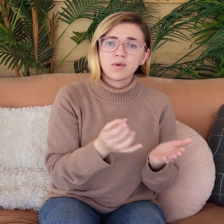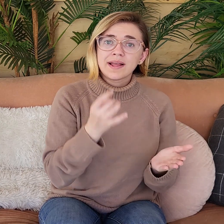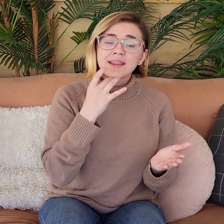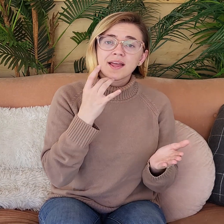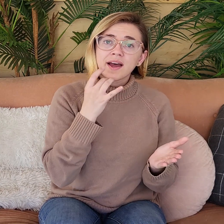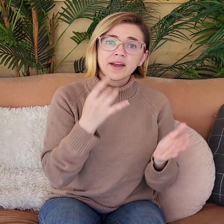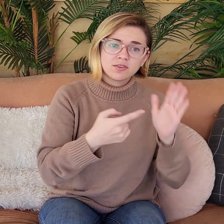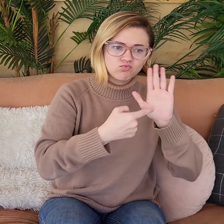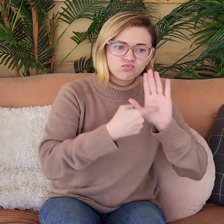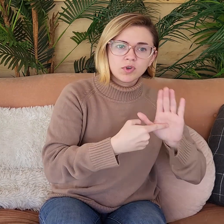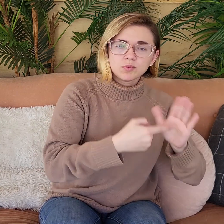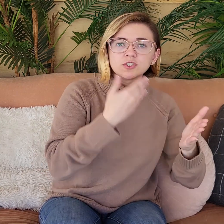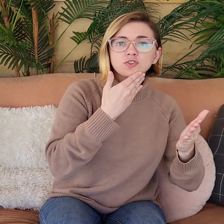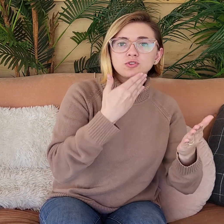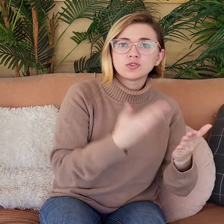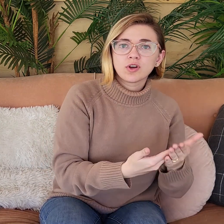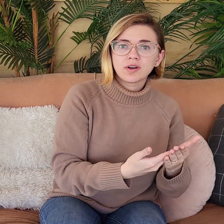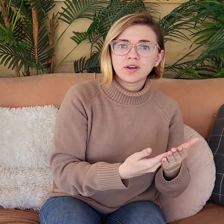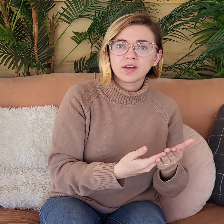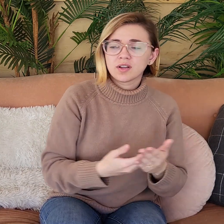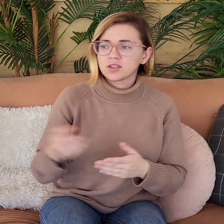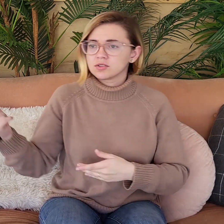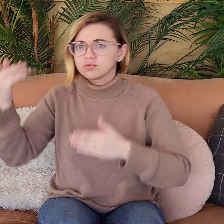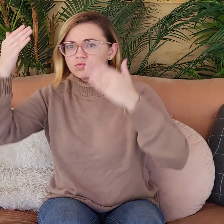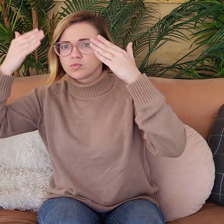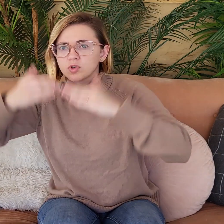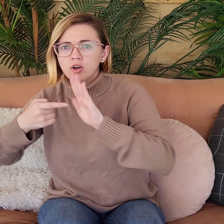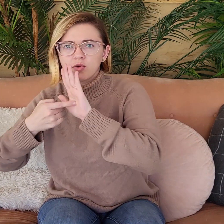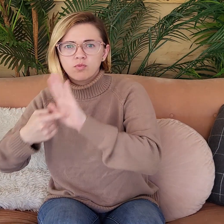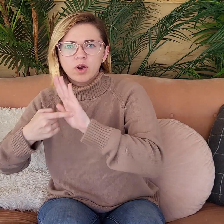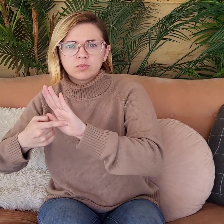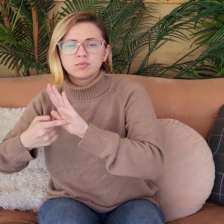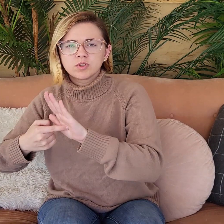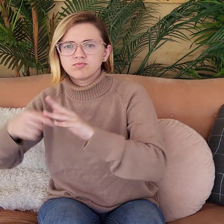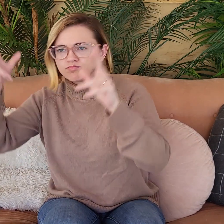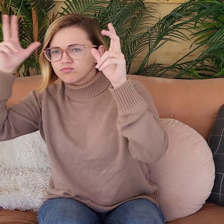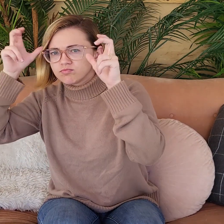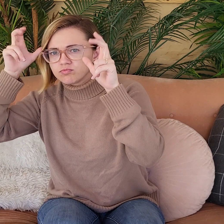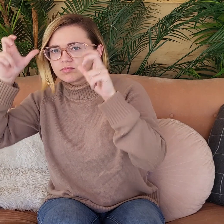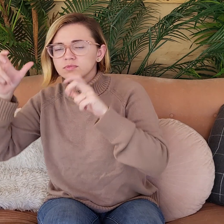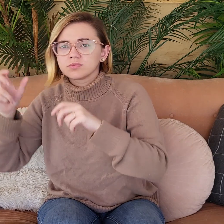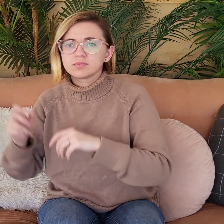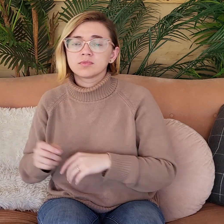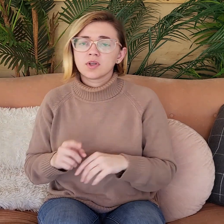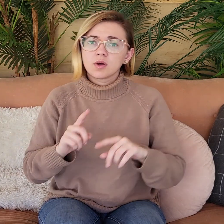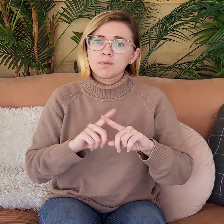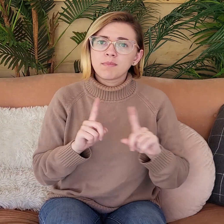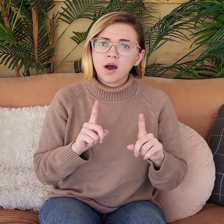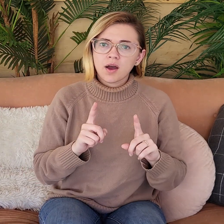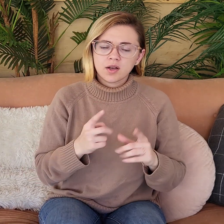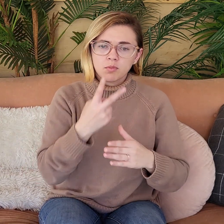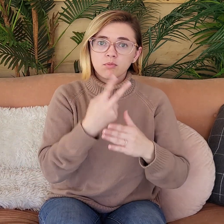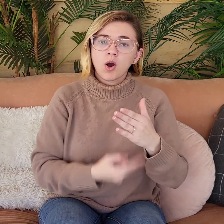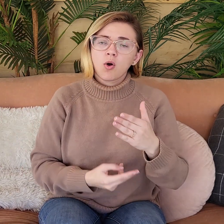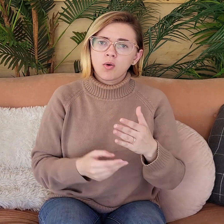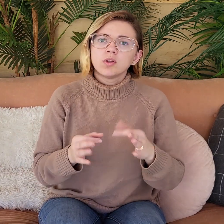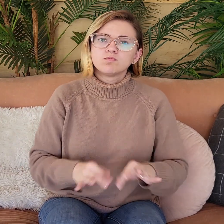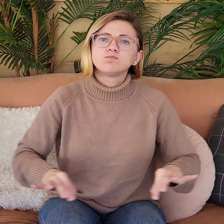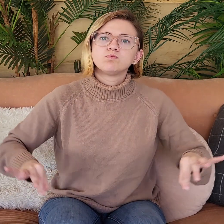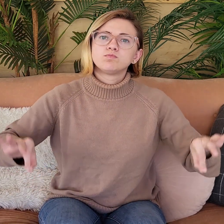out of all of the parts of Scripture, light is representing good and then darkness is representing evil. But,